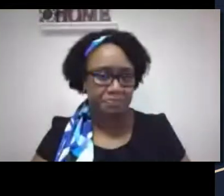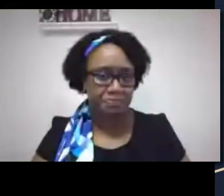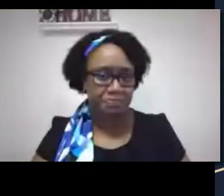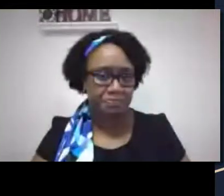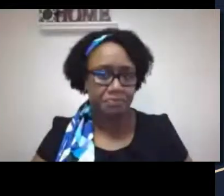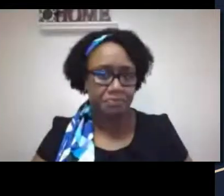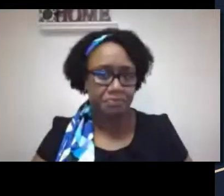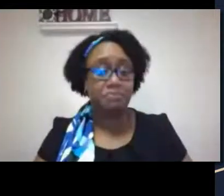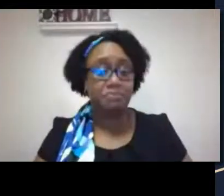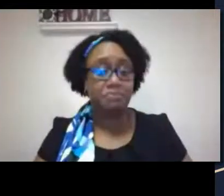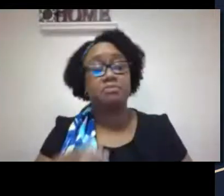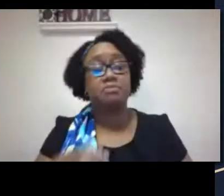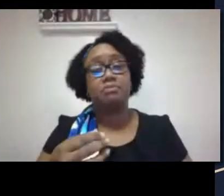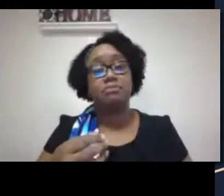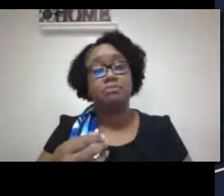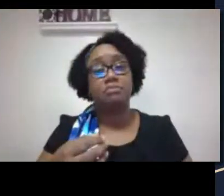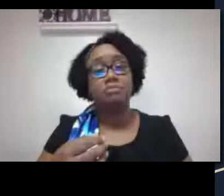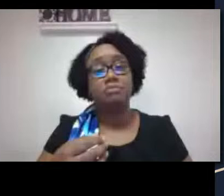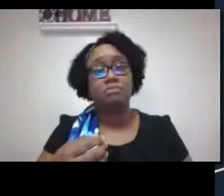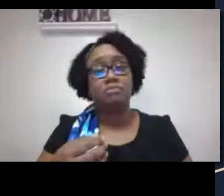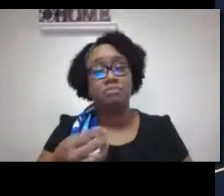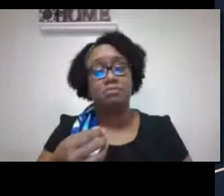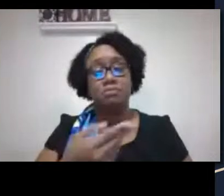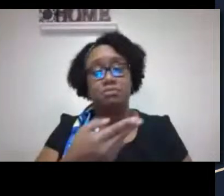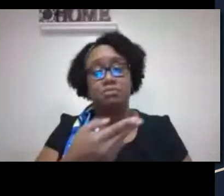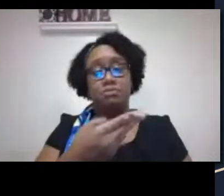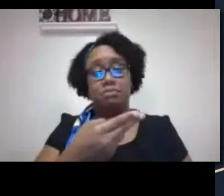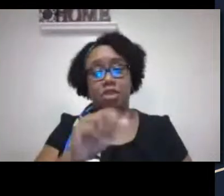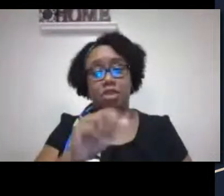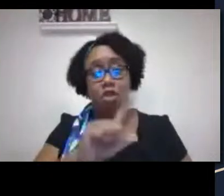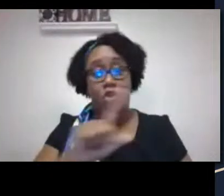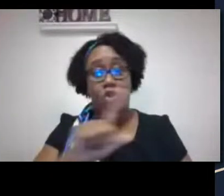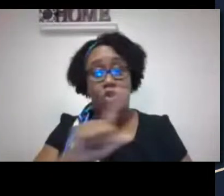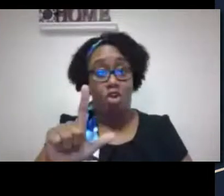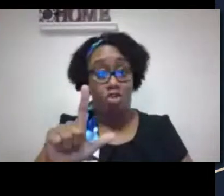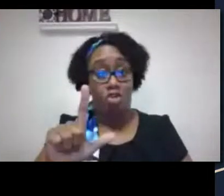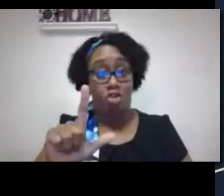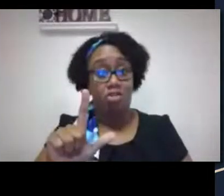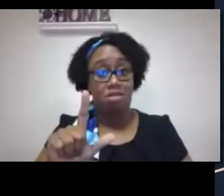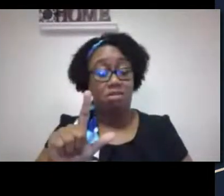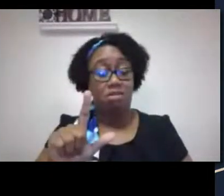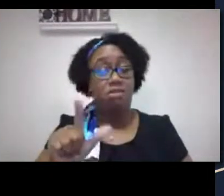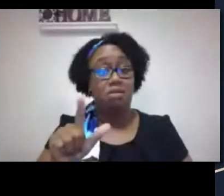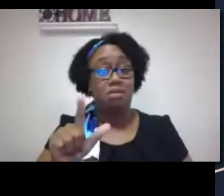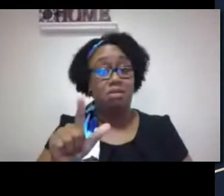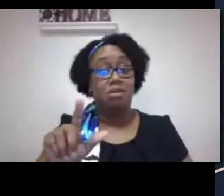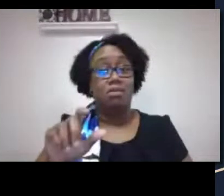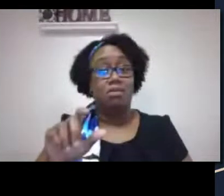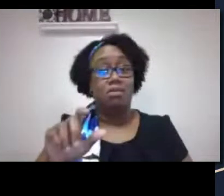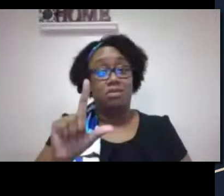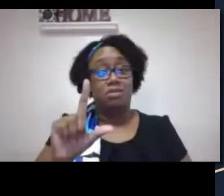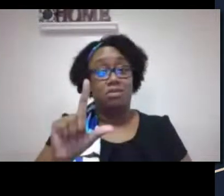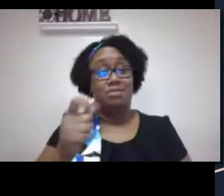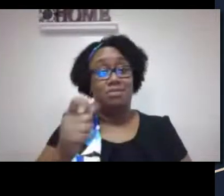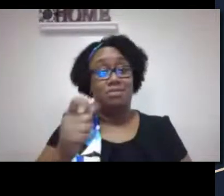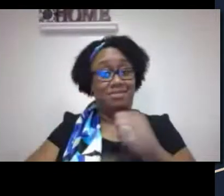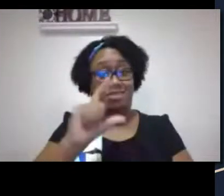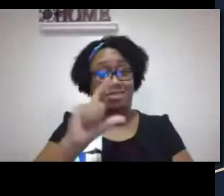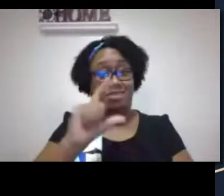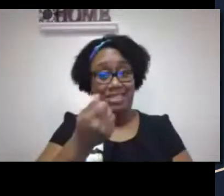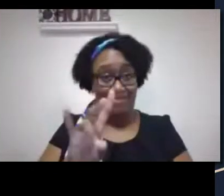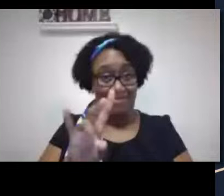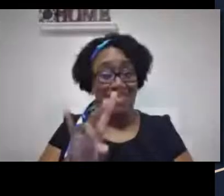Instead, the issues of decreased executive function had to do more with a lack of language.